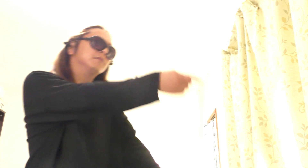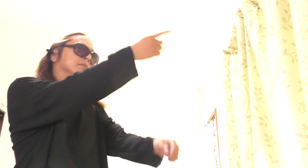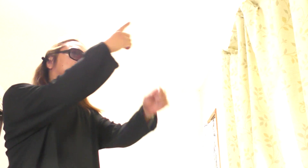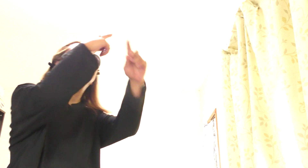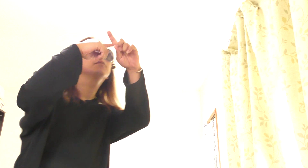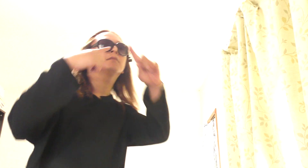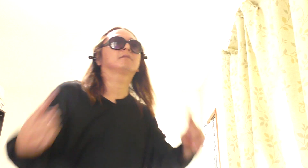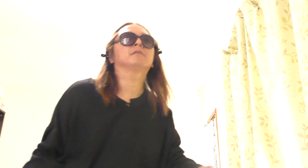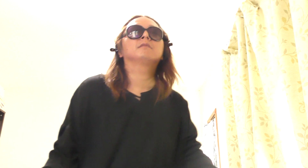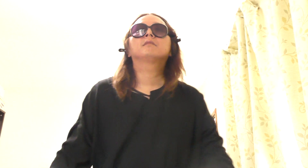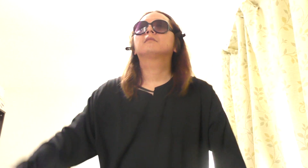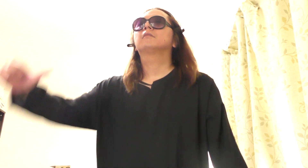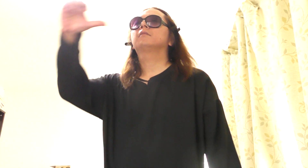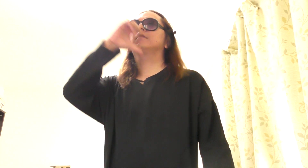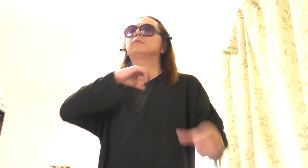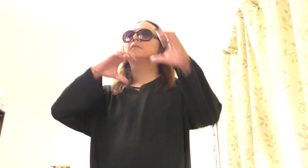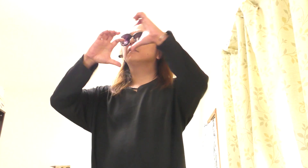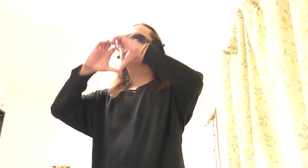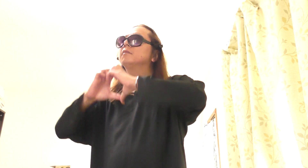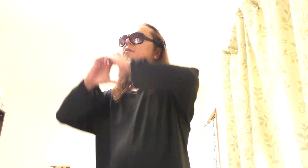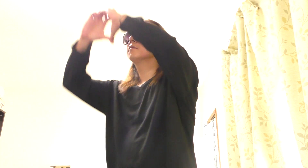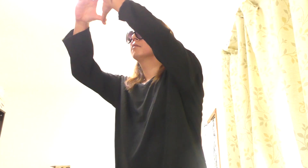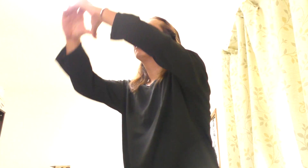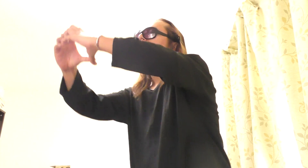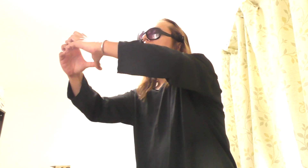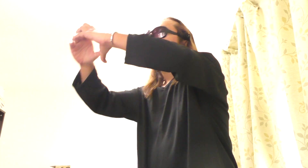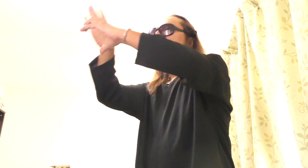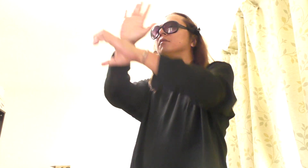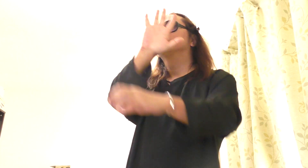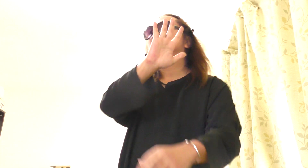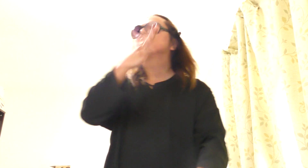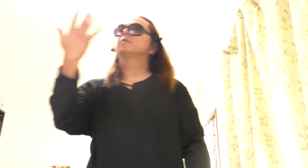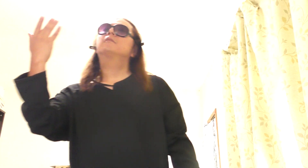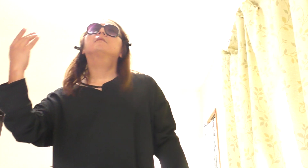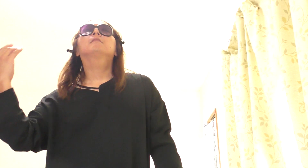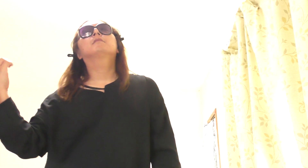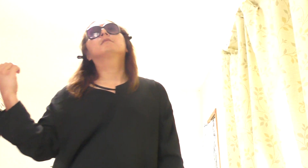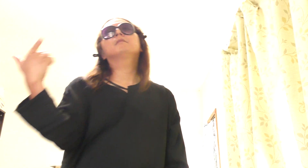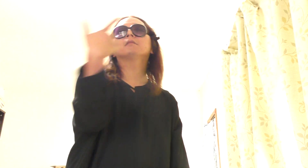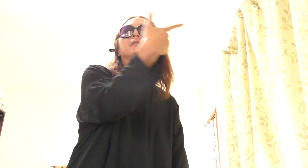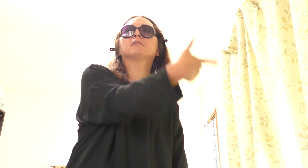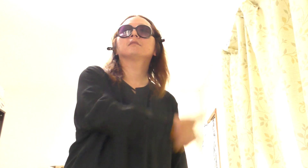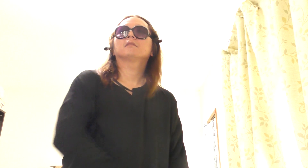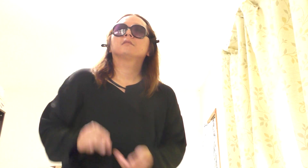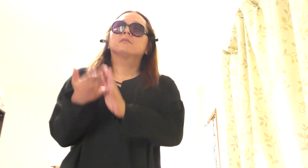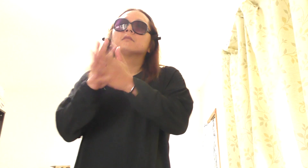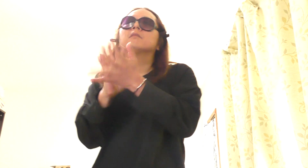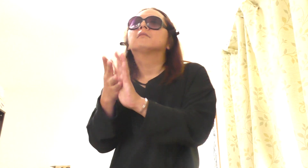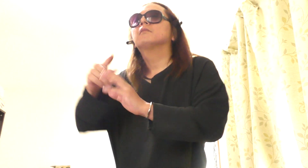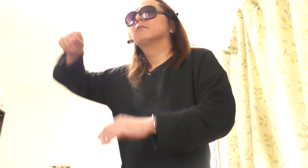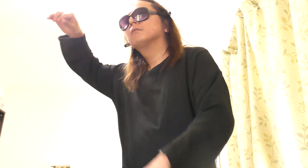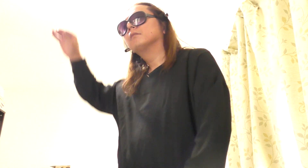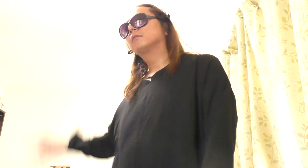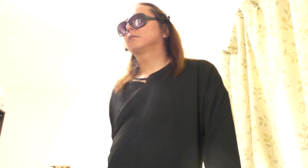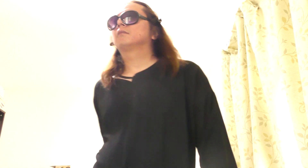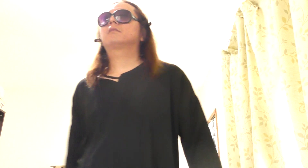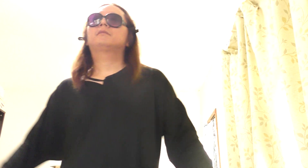Last Christmas, I gave you my heart But the very next day, you gave it away